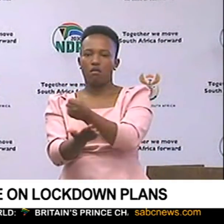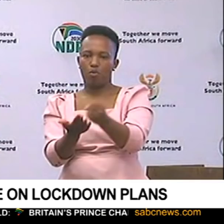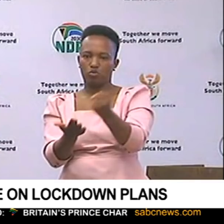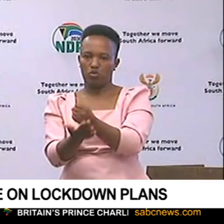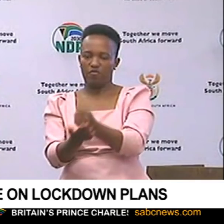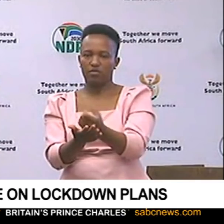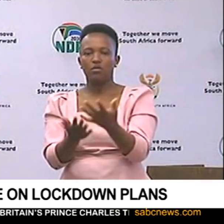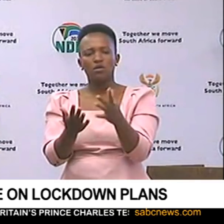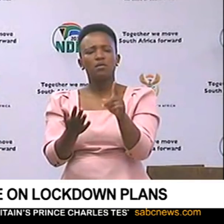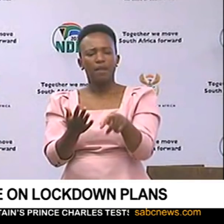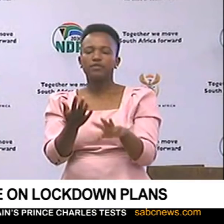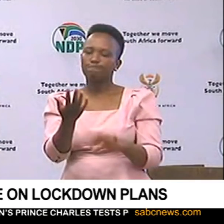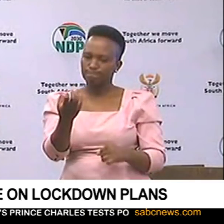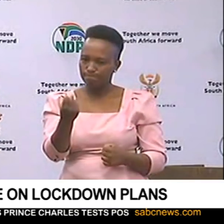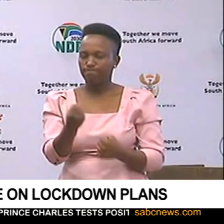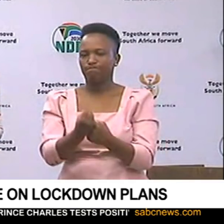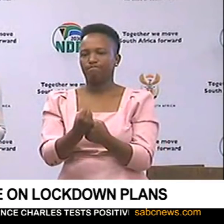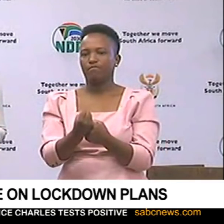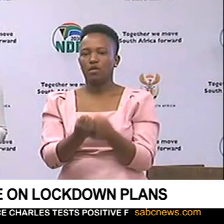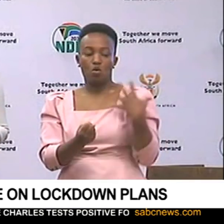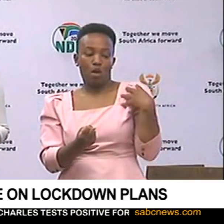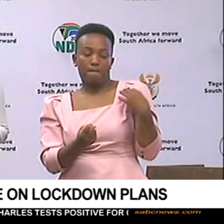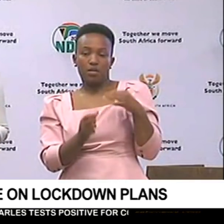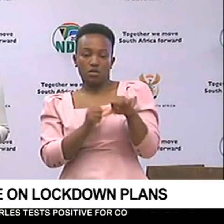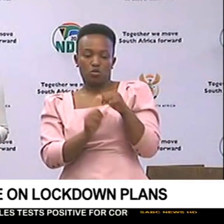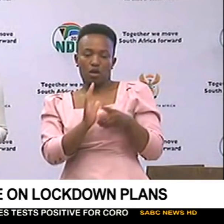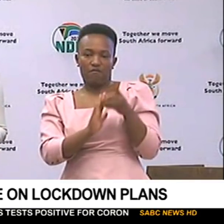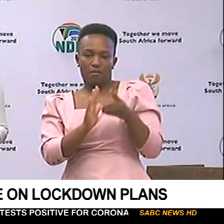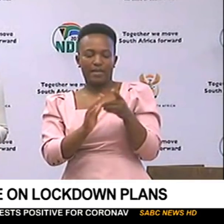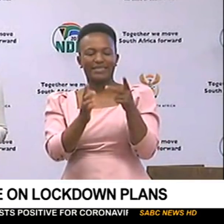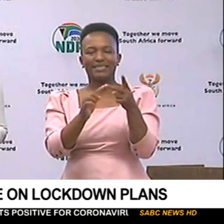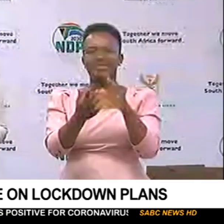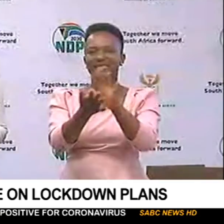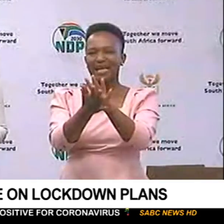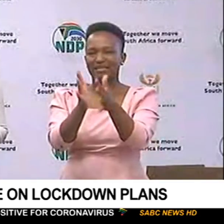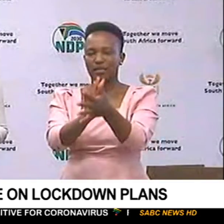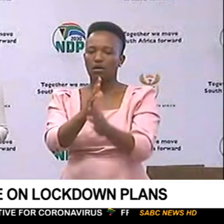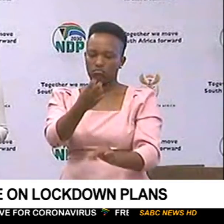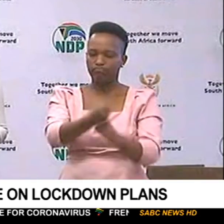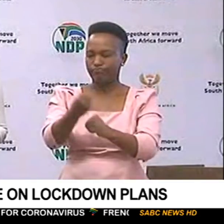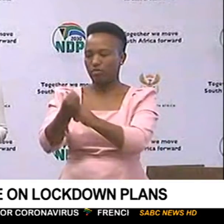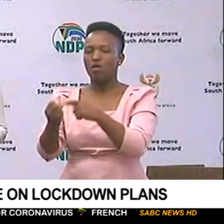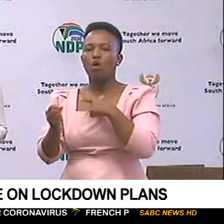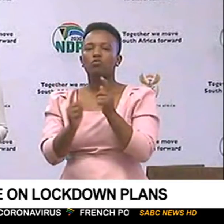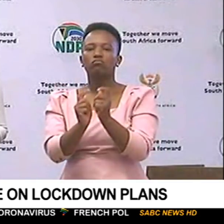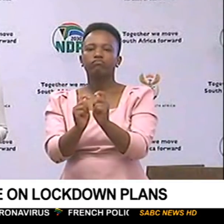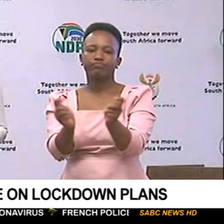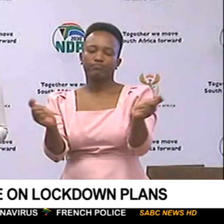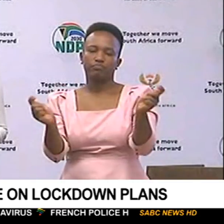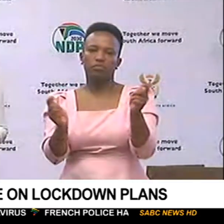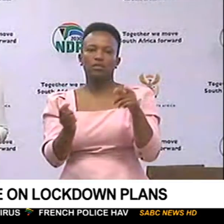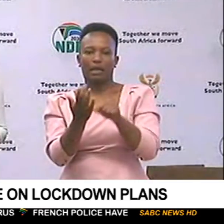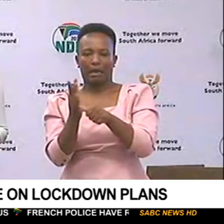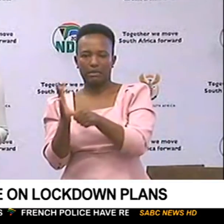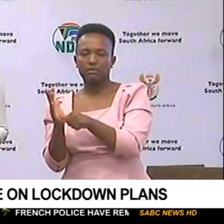directed to support the efforts of the Minister of Social Development and SASA in so far as payment of social grants and,